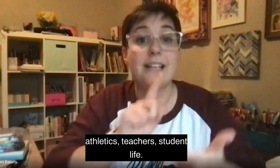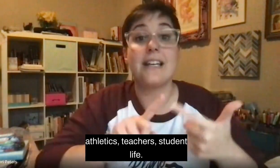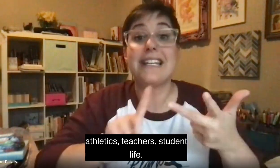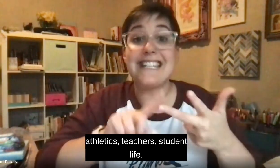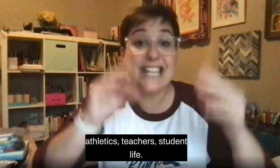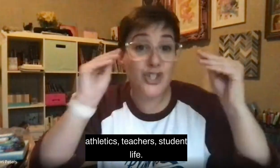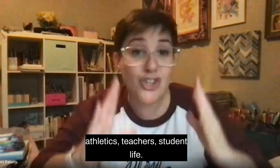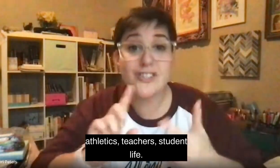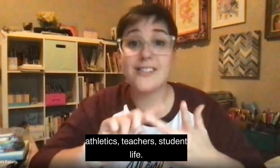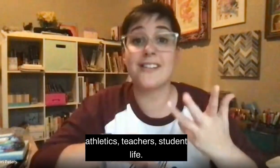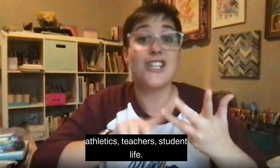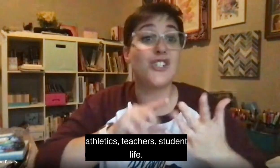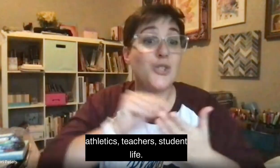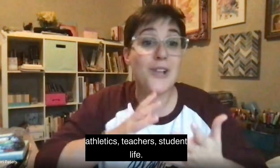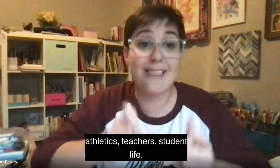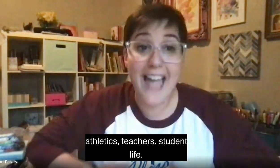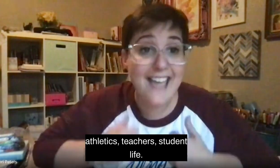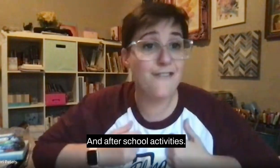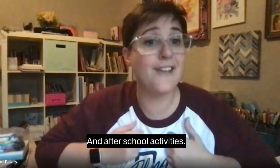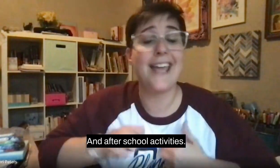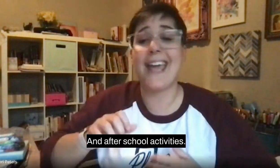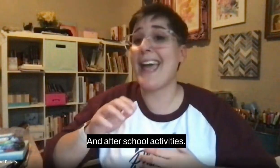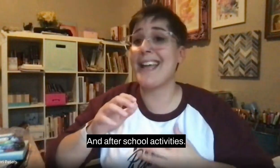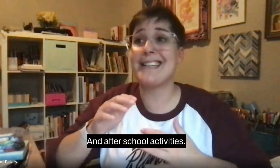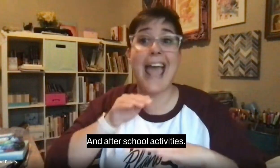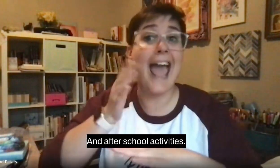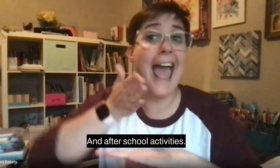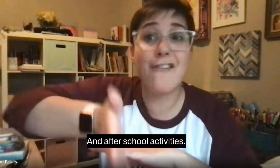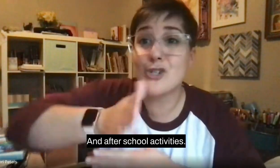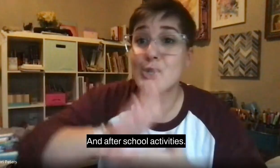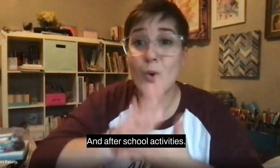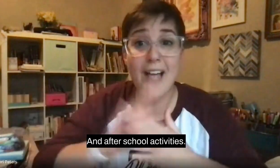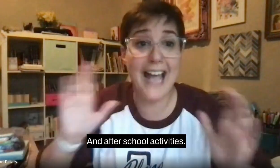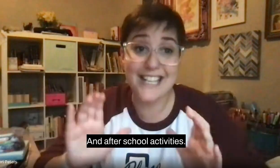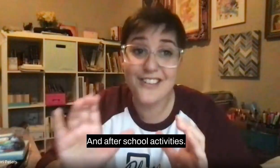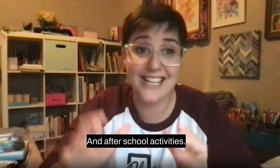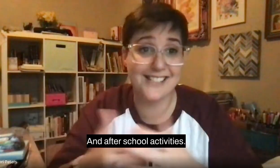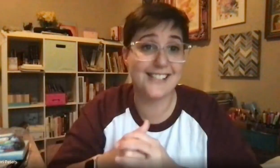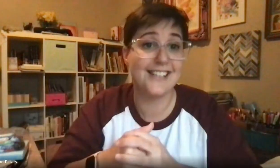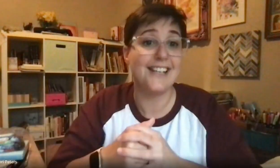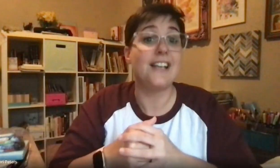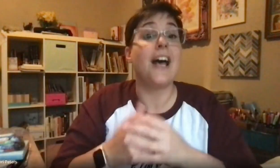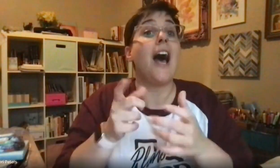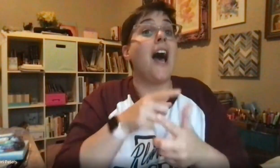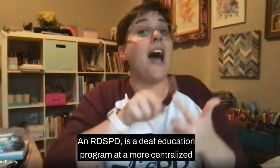teachers, student life, and after school activities. An